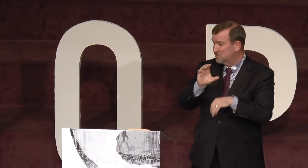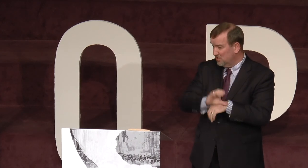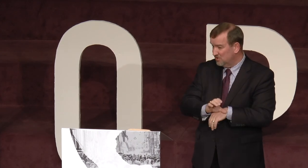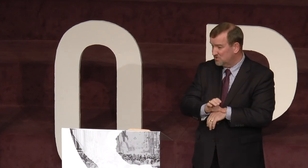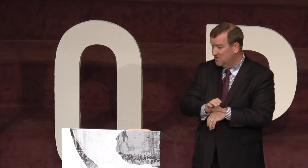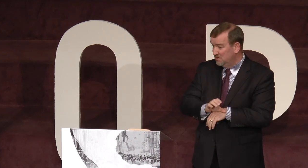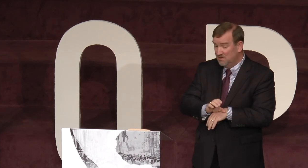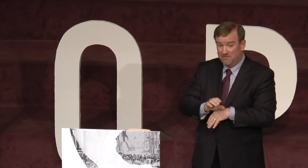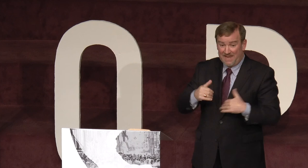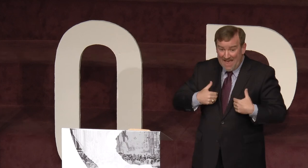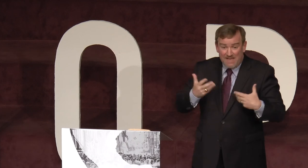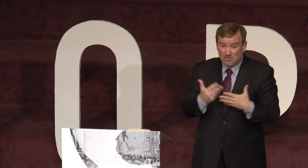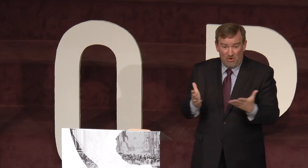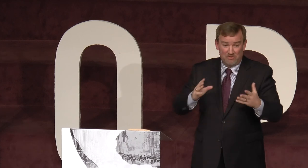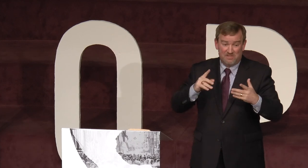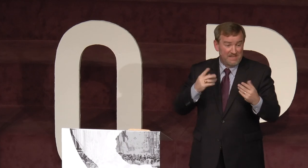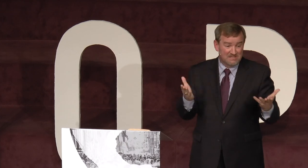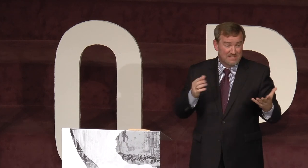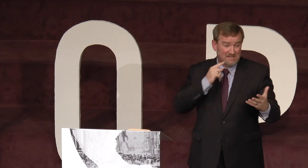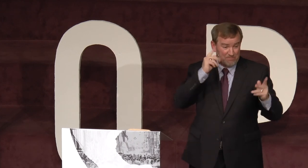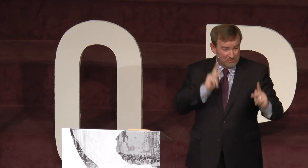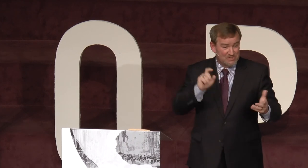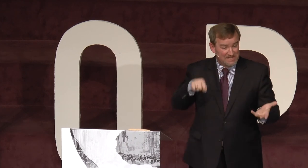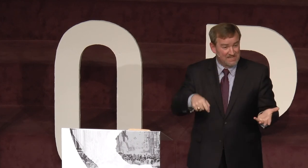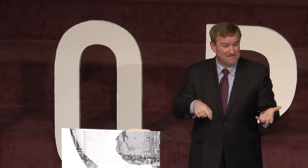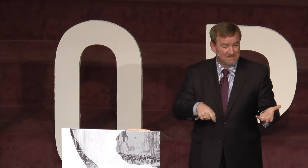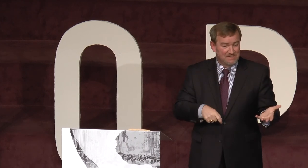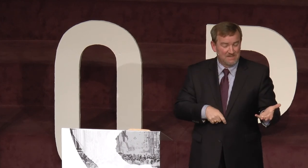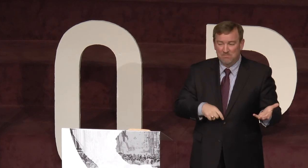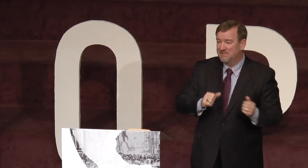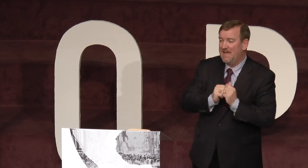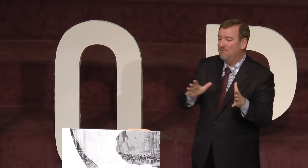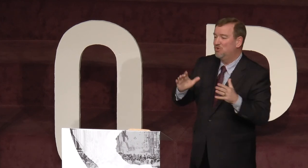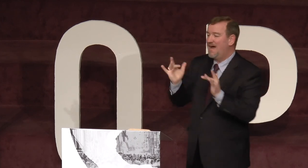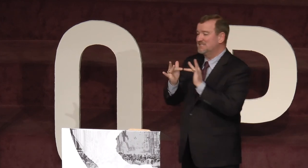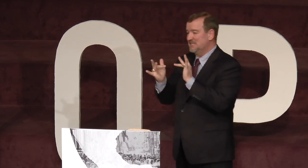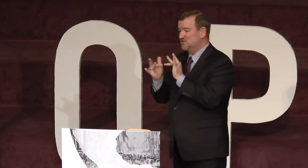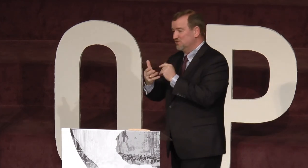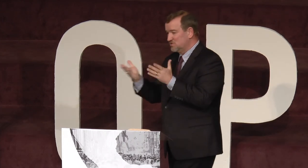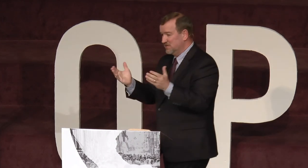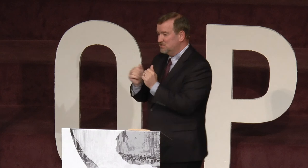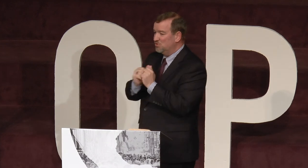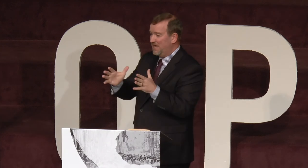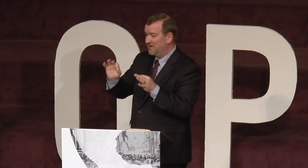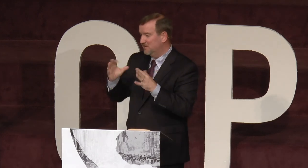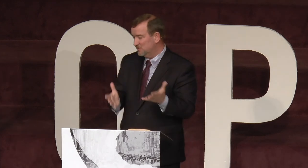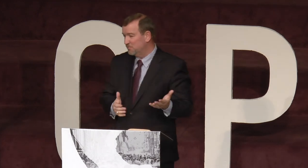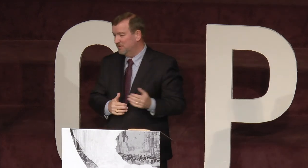church that has all the things that a deaf person needs, but they have no access to those things without an interpreter.